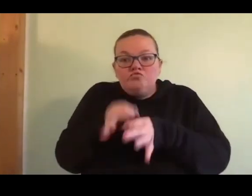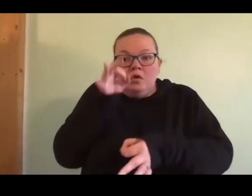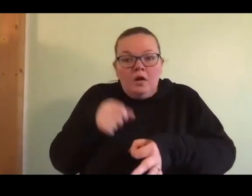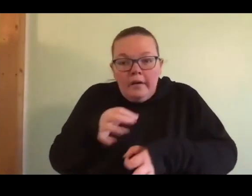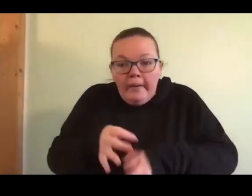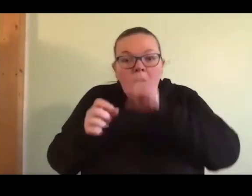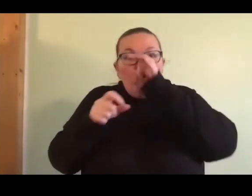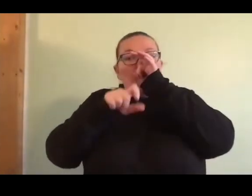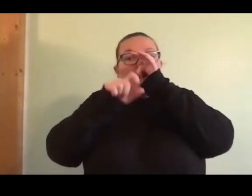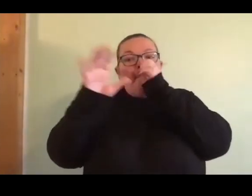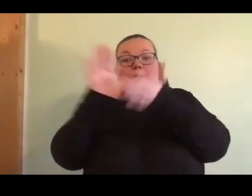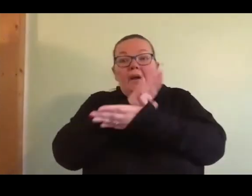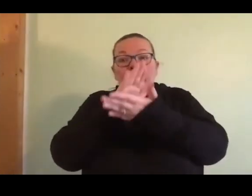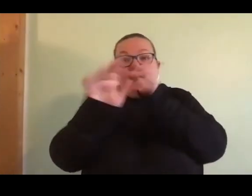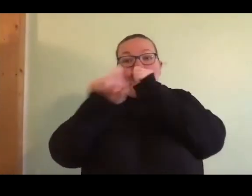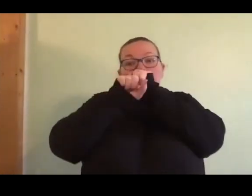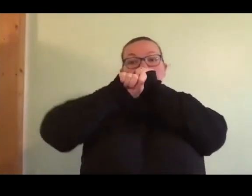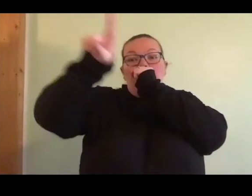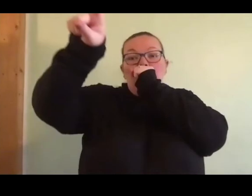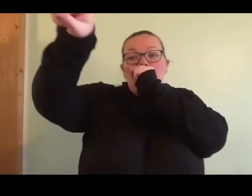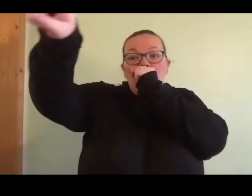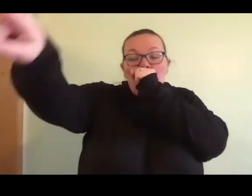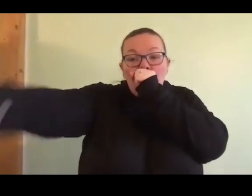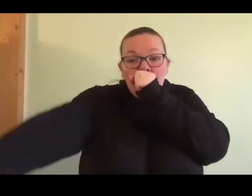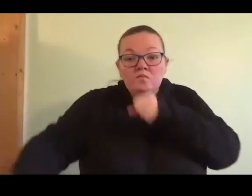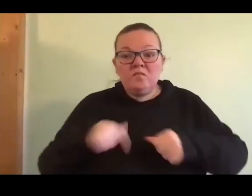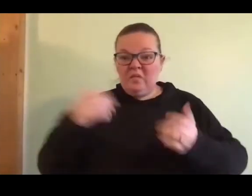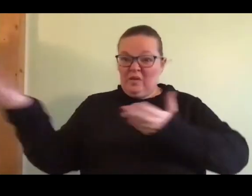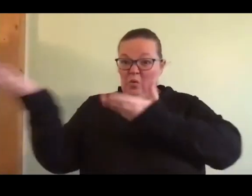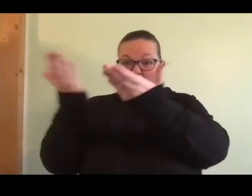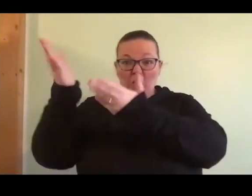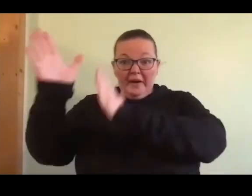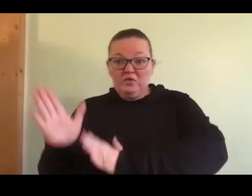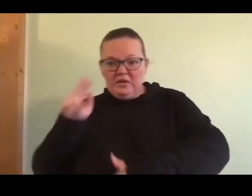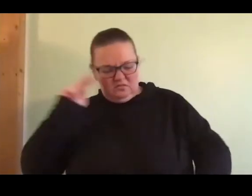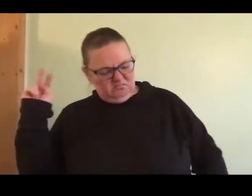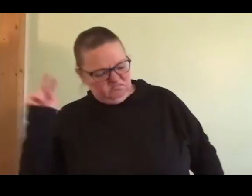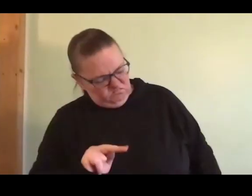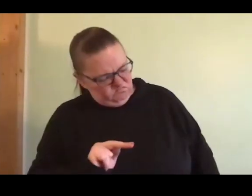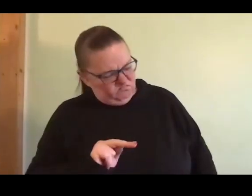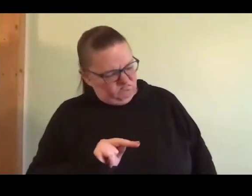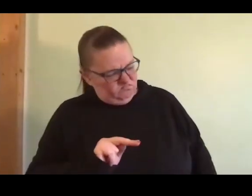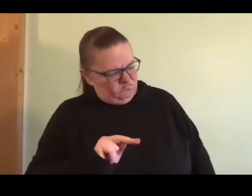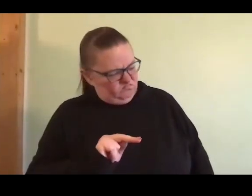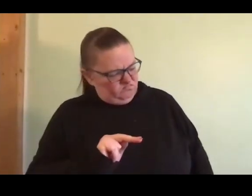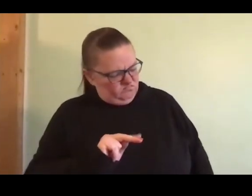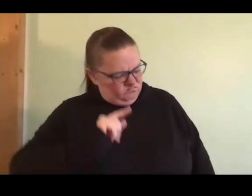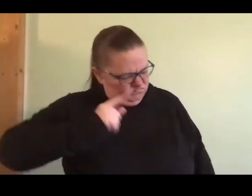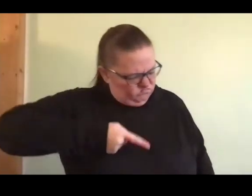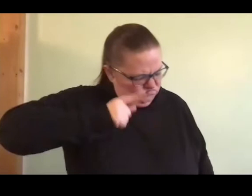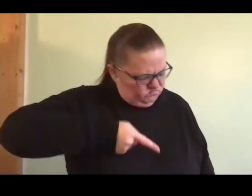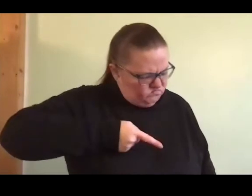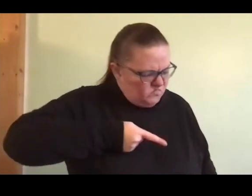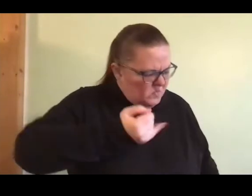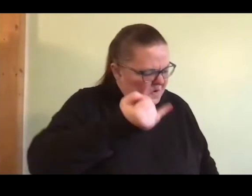The waitress stopped taking our orders and looked straight at me. She said, What